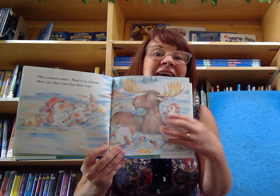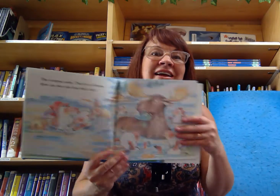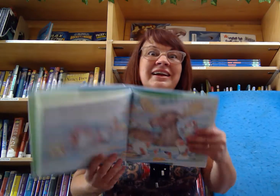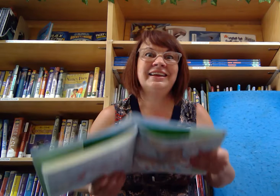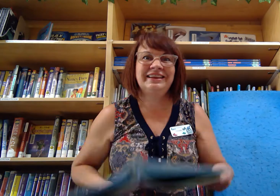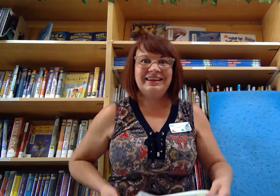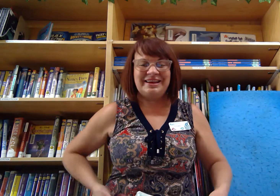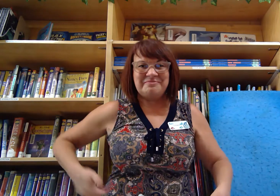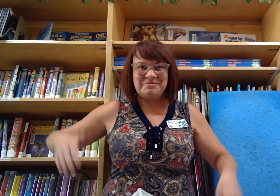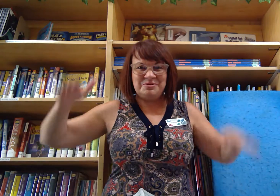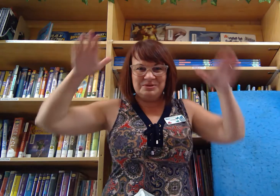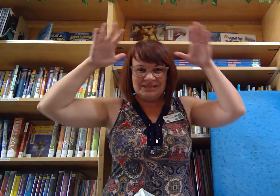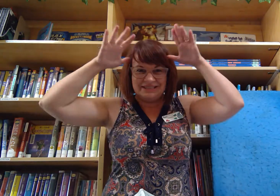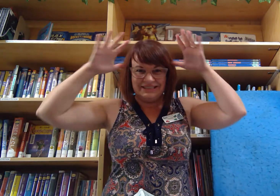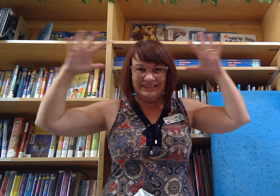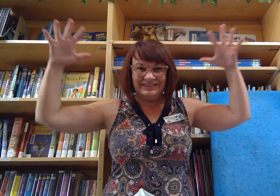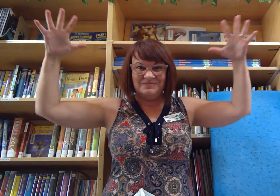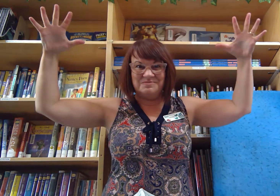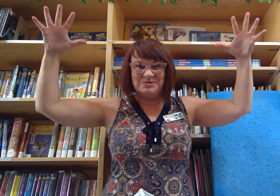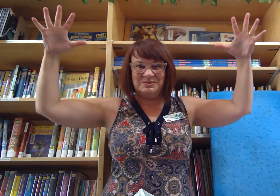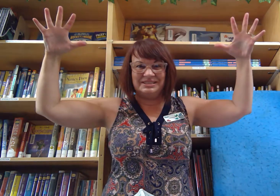A moose. Moose.